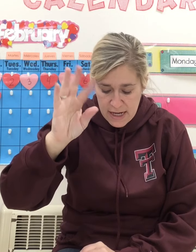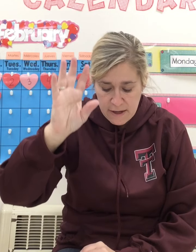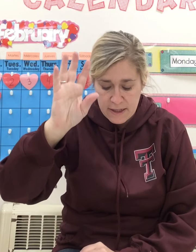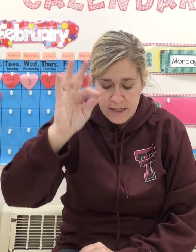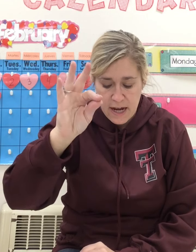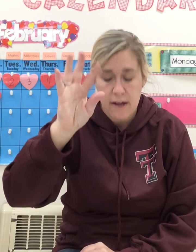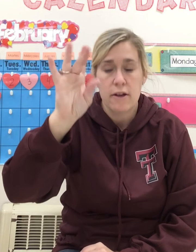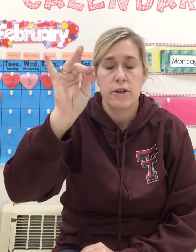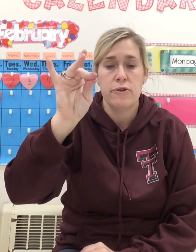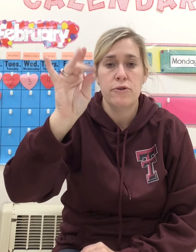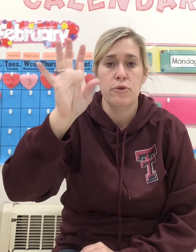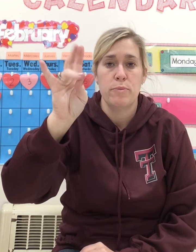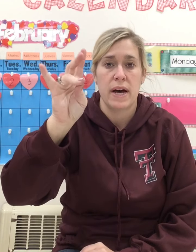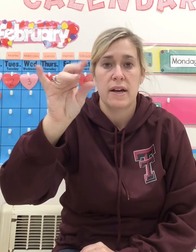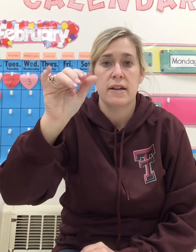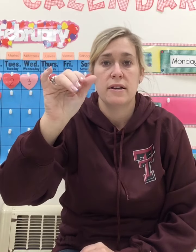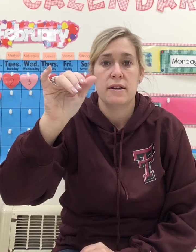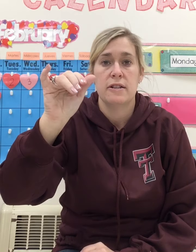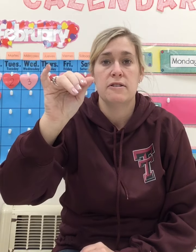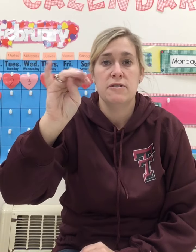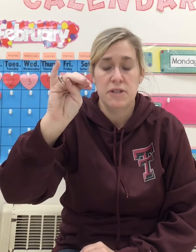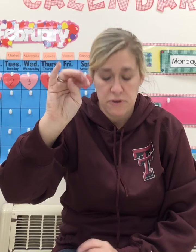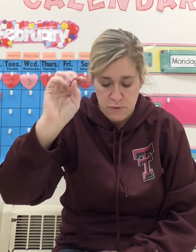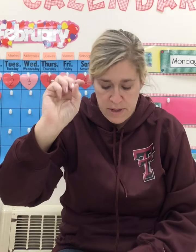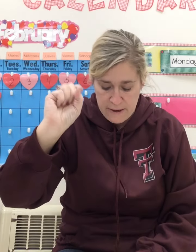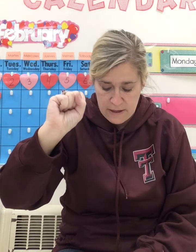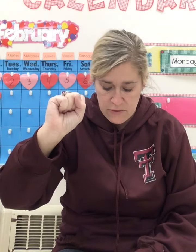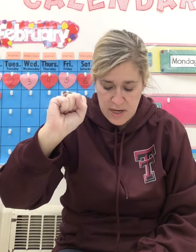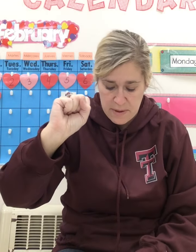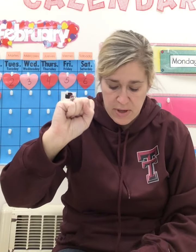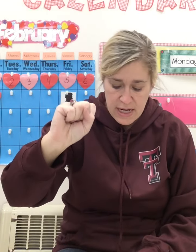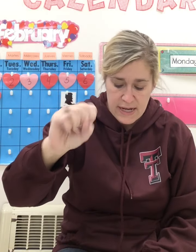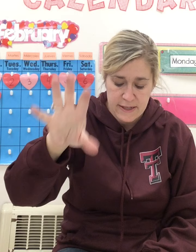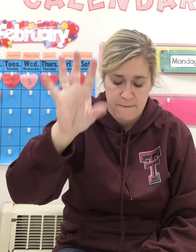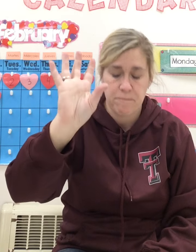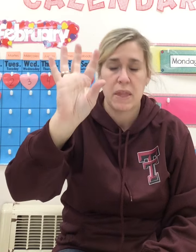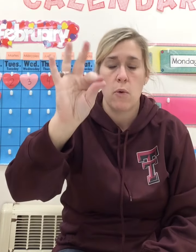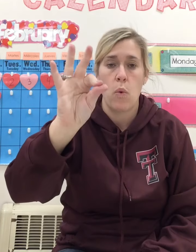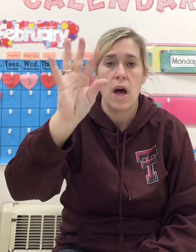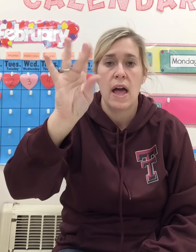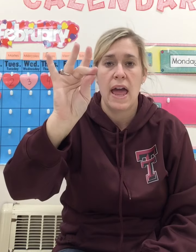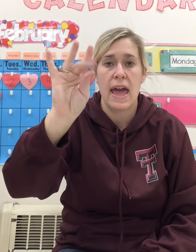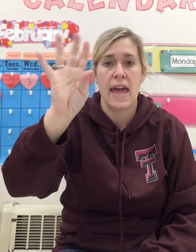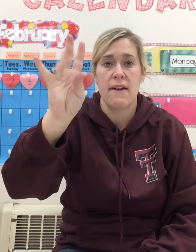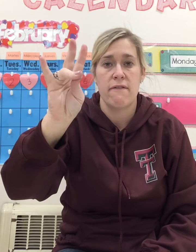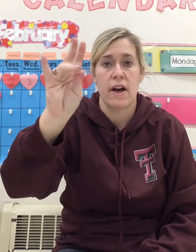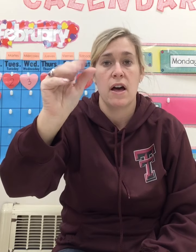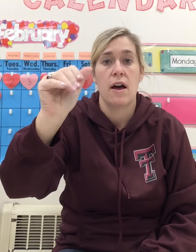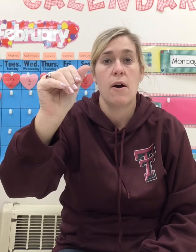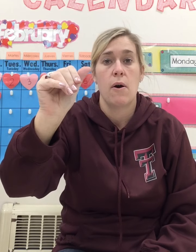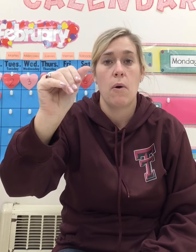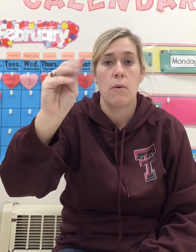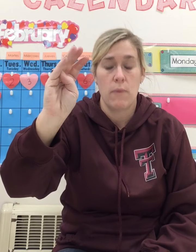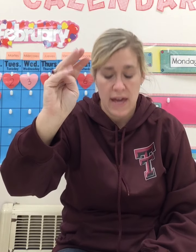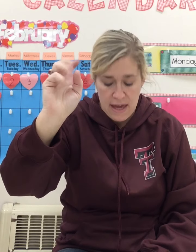Ready? T-U-B. Tube. You tell me what it is. W-A-V. Wave.